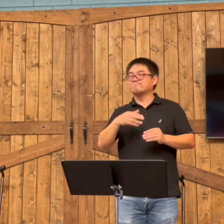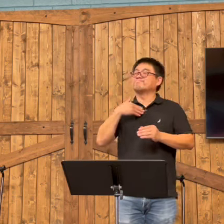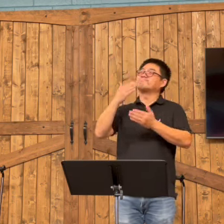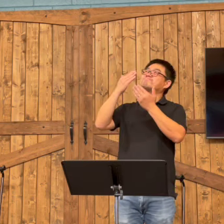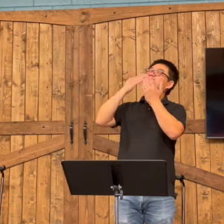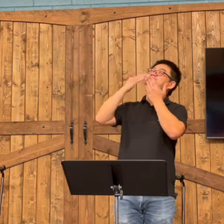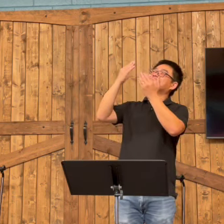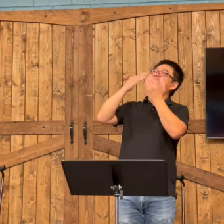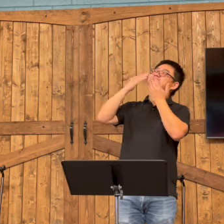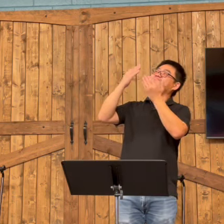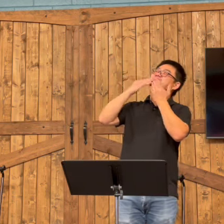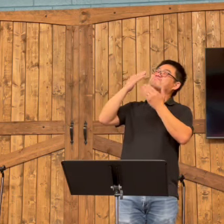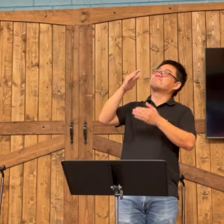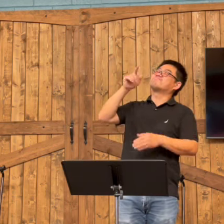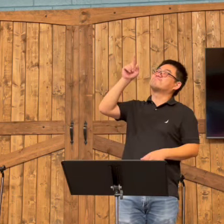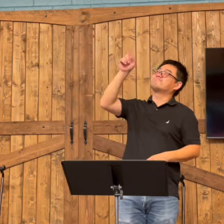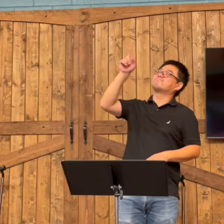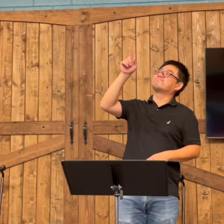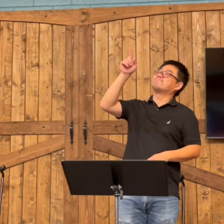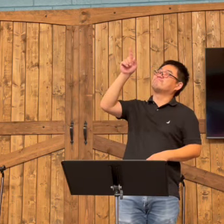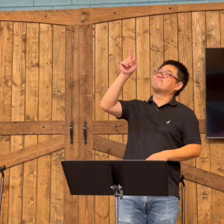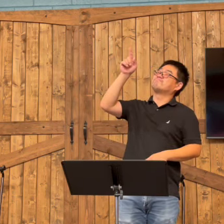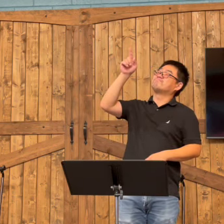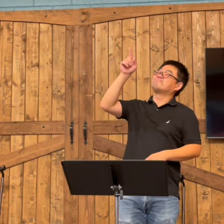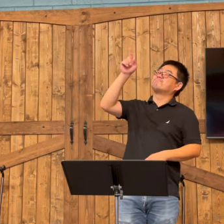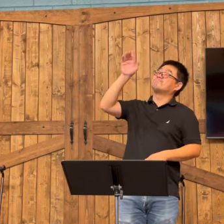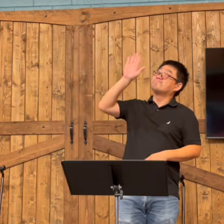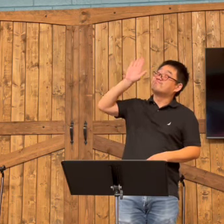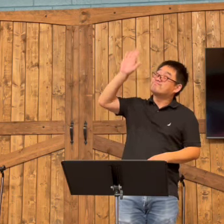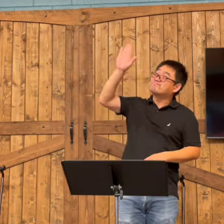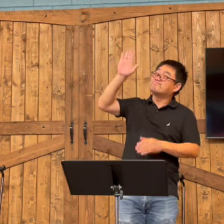I was reading this right. was just telling God that I was very thankful for it.